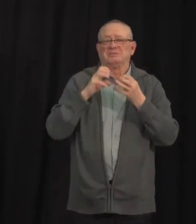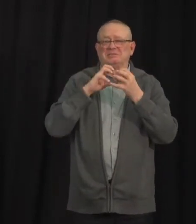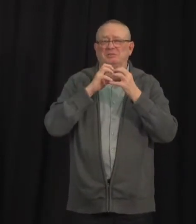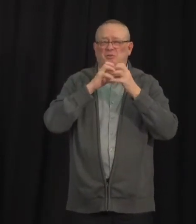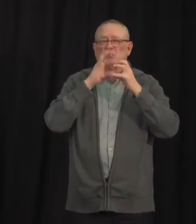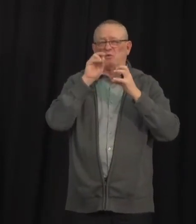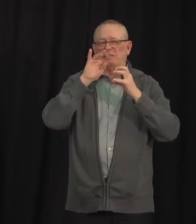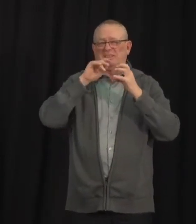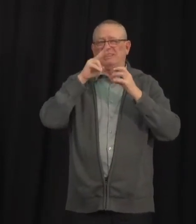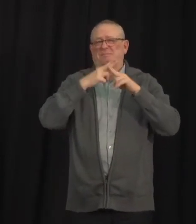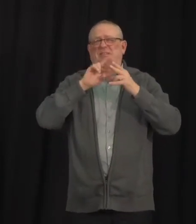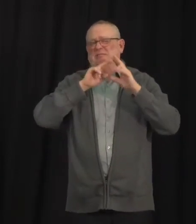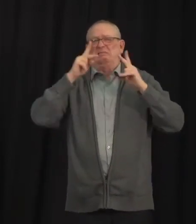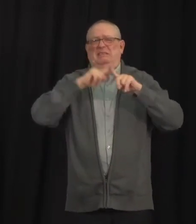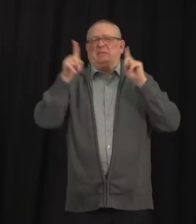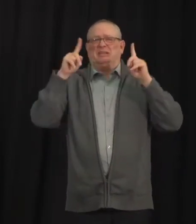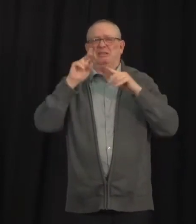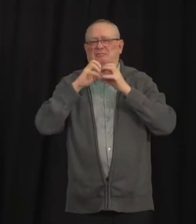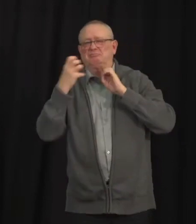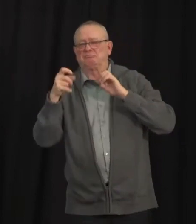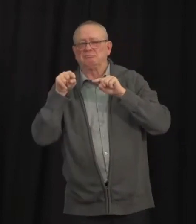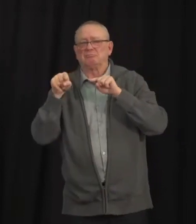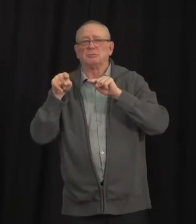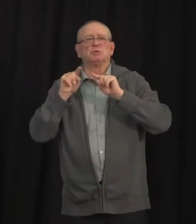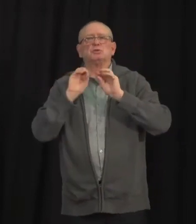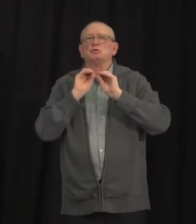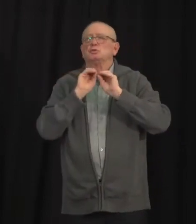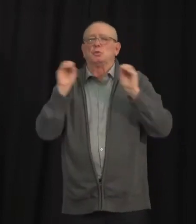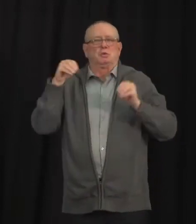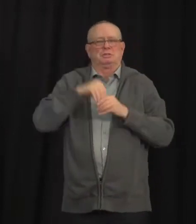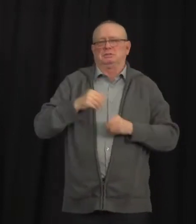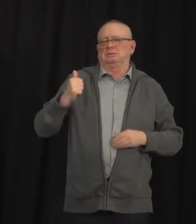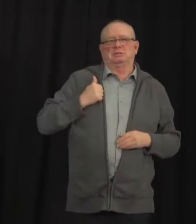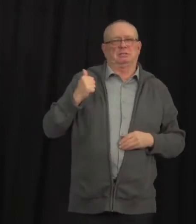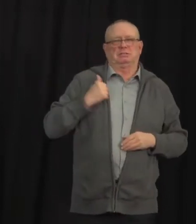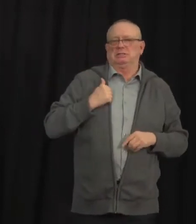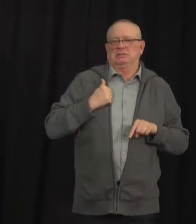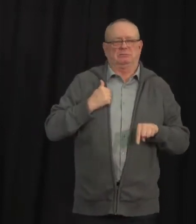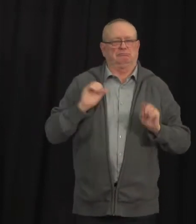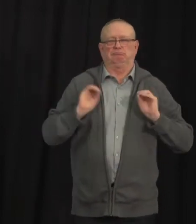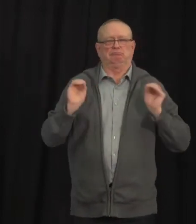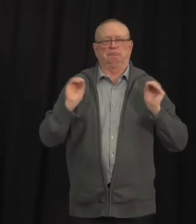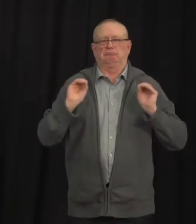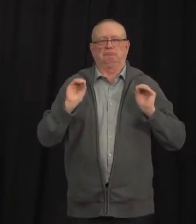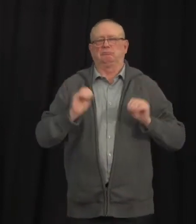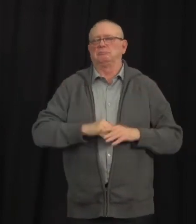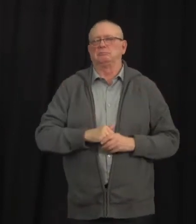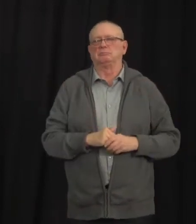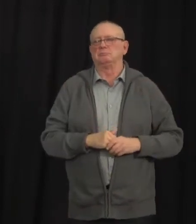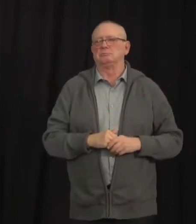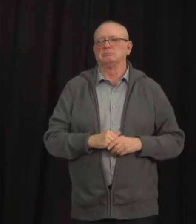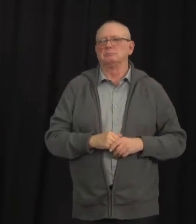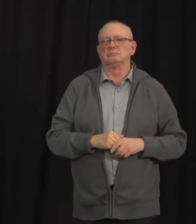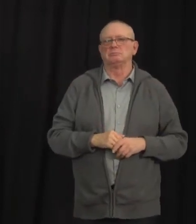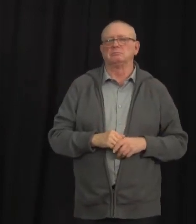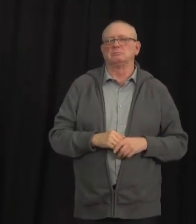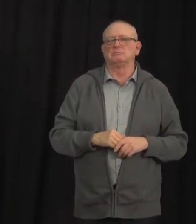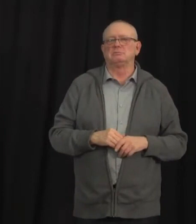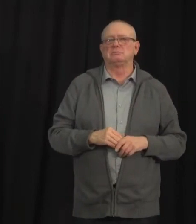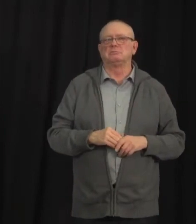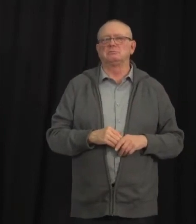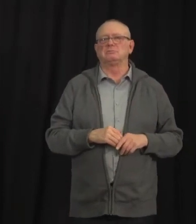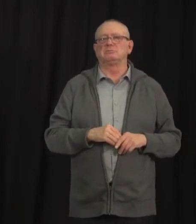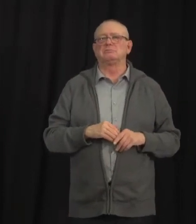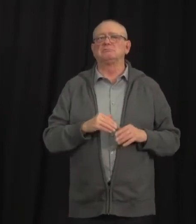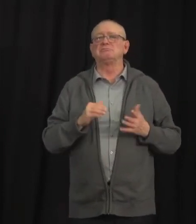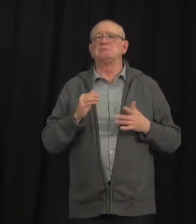have been identified in Canada. The measures we already have in place to limit the spread of COVID-19 work against